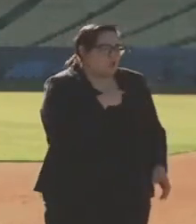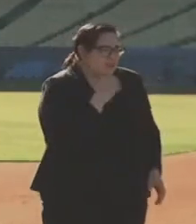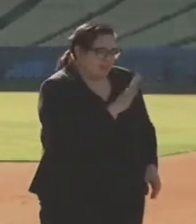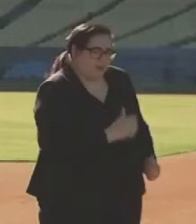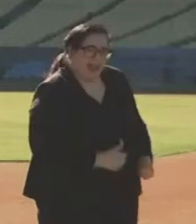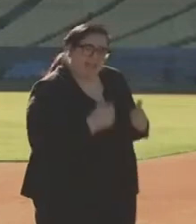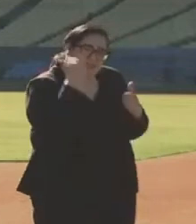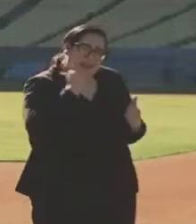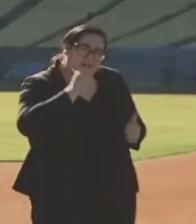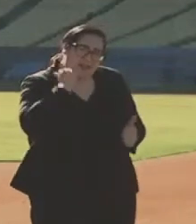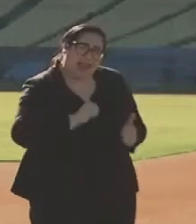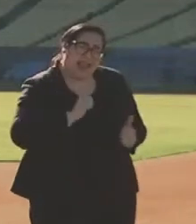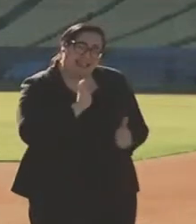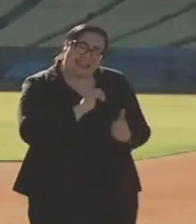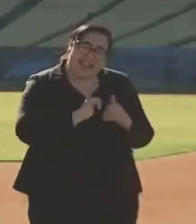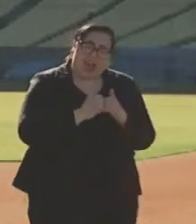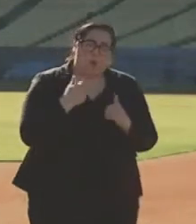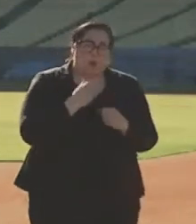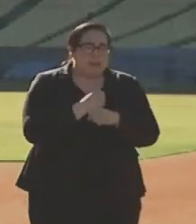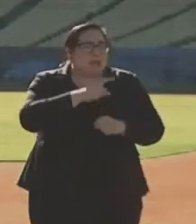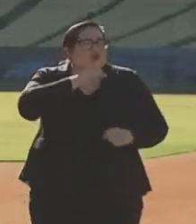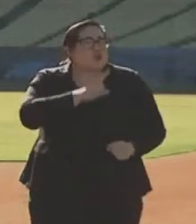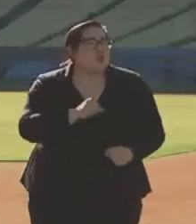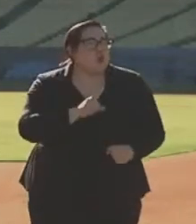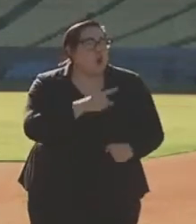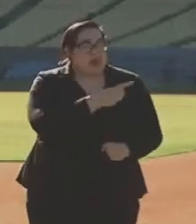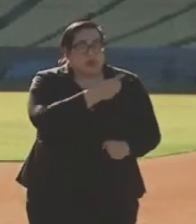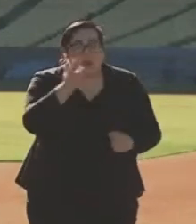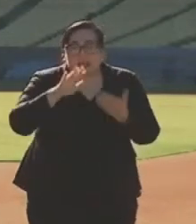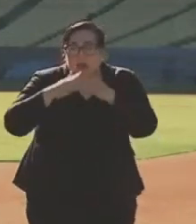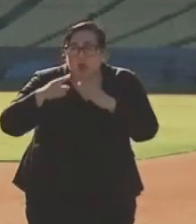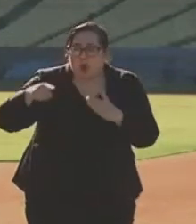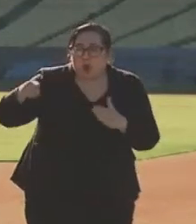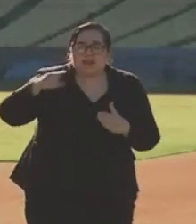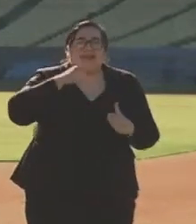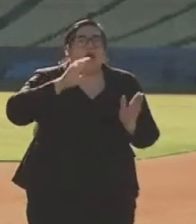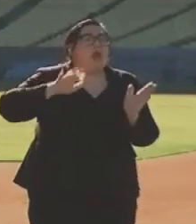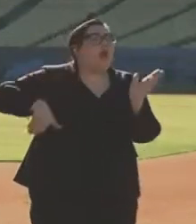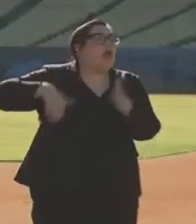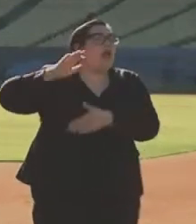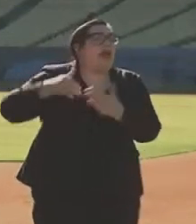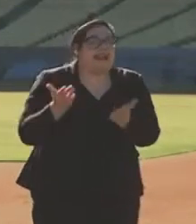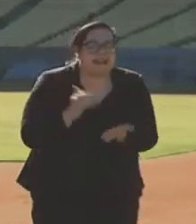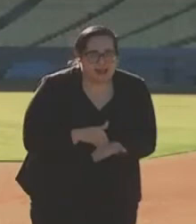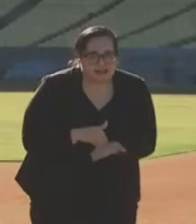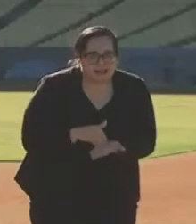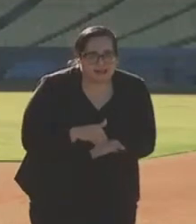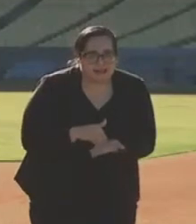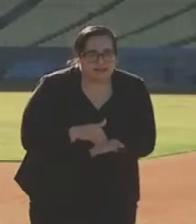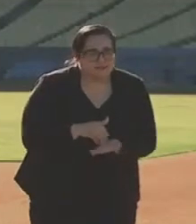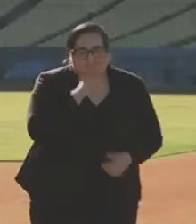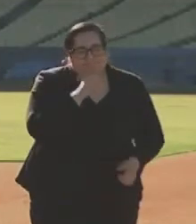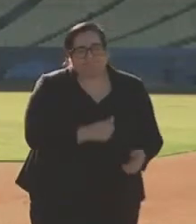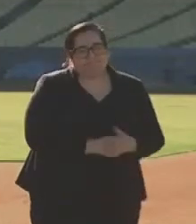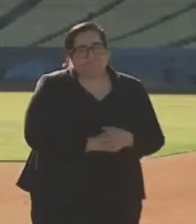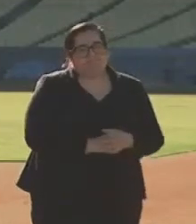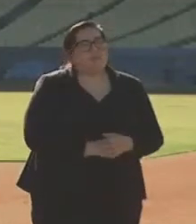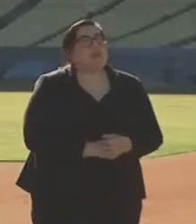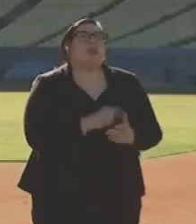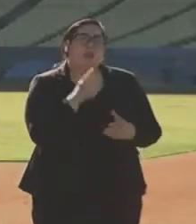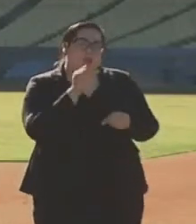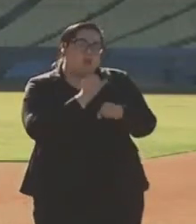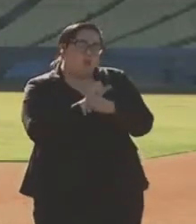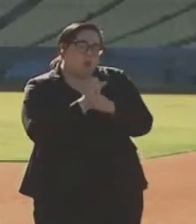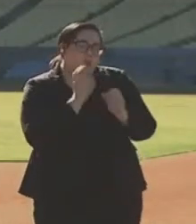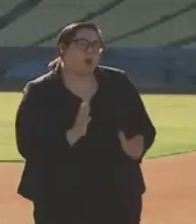on a daily basis. And this is how we ensure that these neighborhoods are not left behind yet again. There are workers